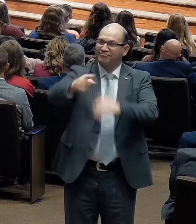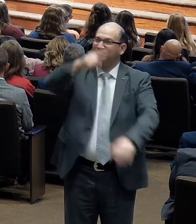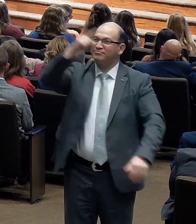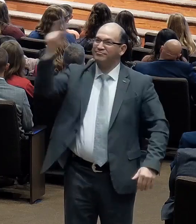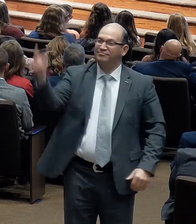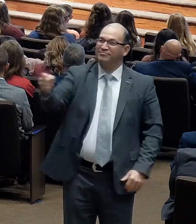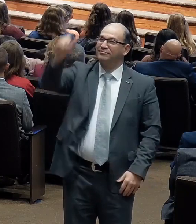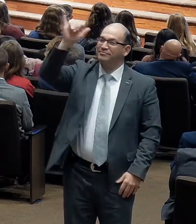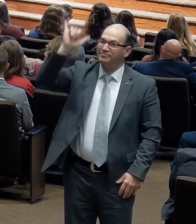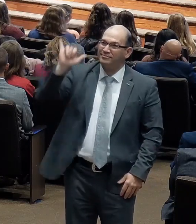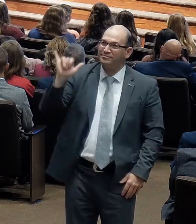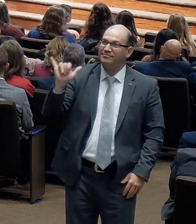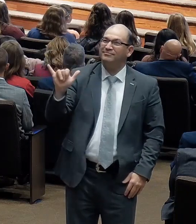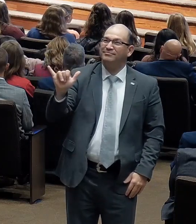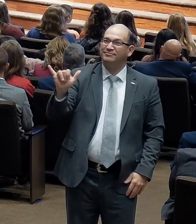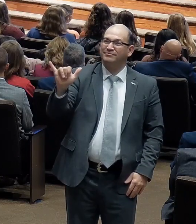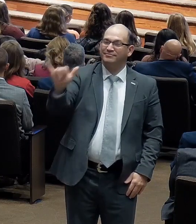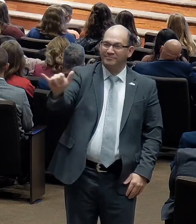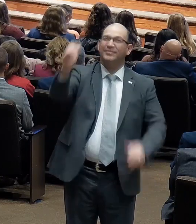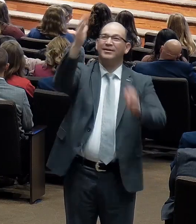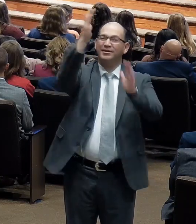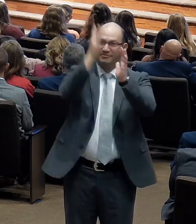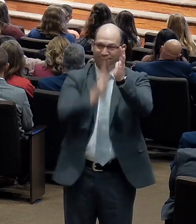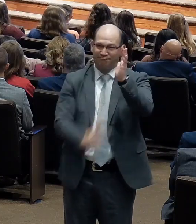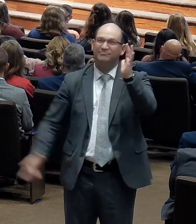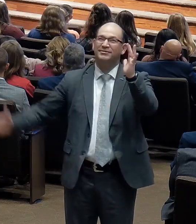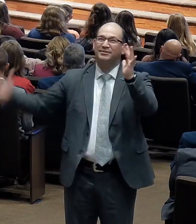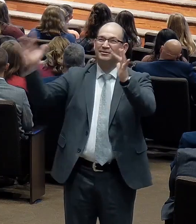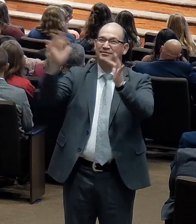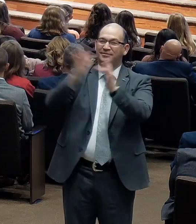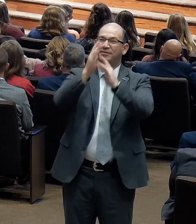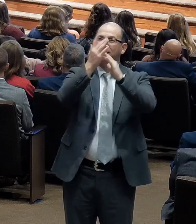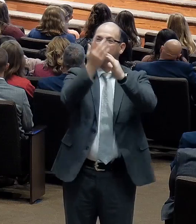of the risen Lamb.